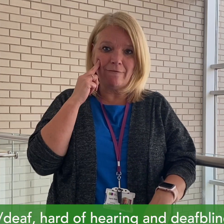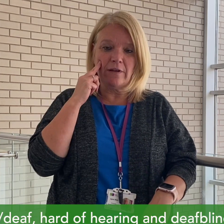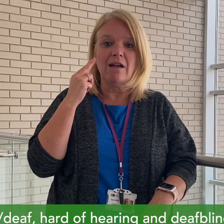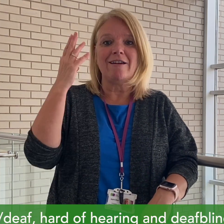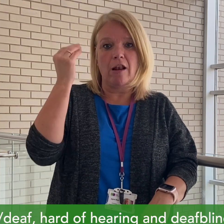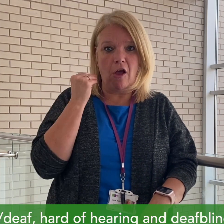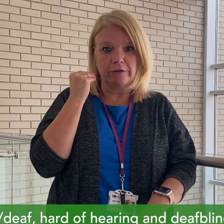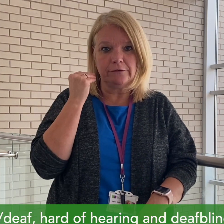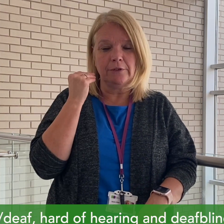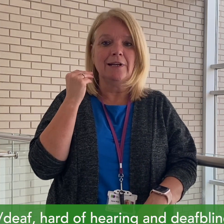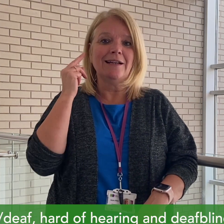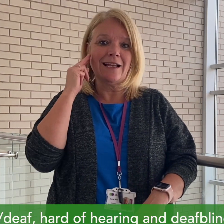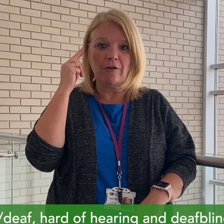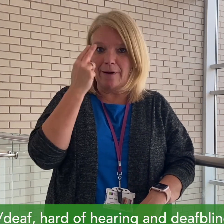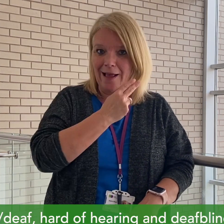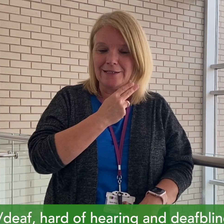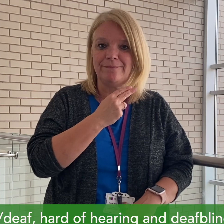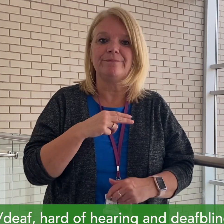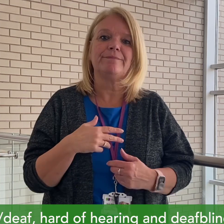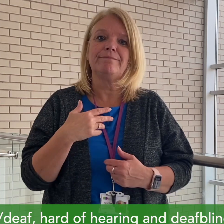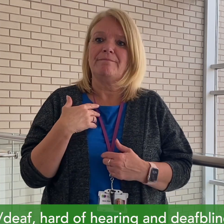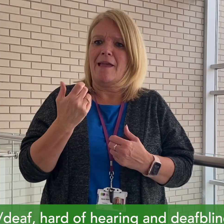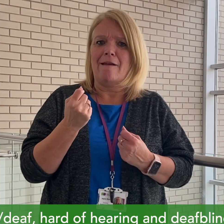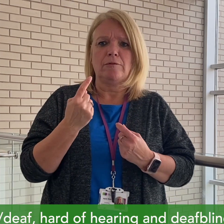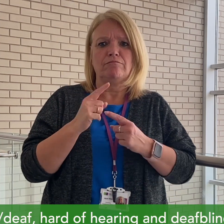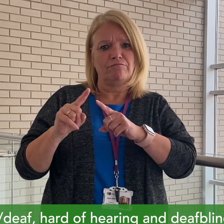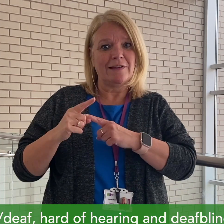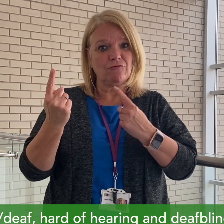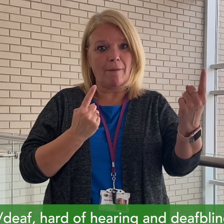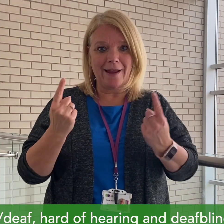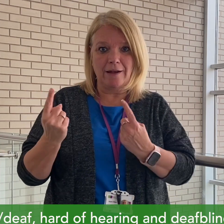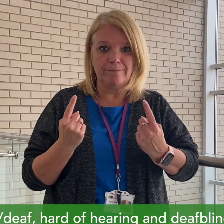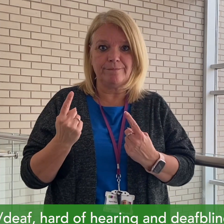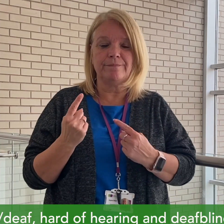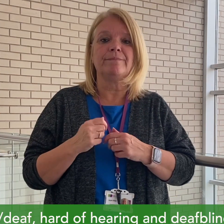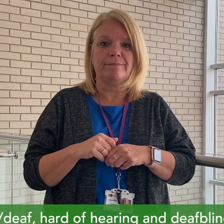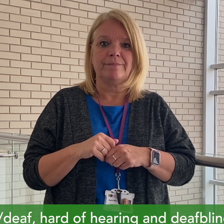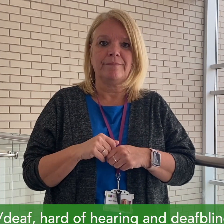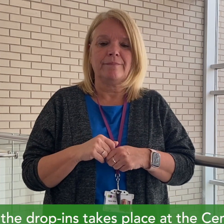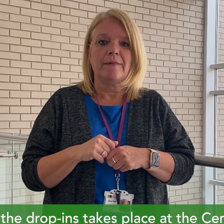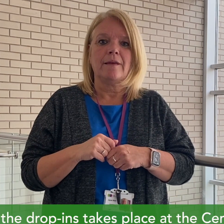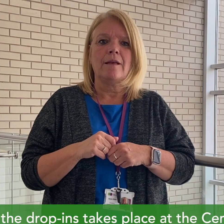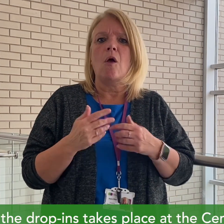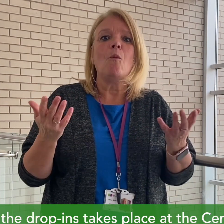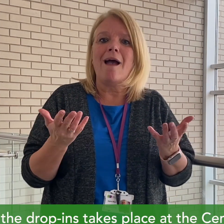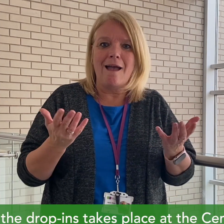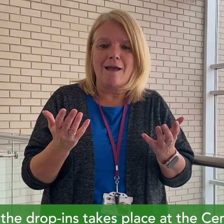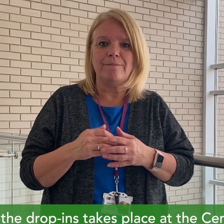Hard of Hearing and Deafblind people. We have a number of drop-ins all over Coventry. One of the drop